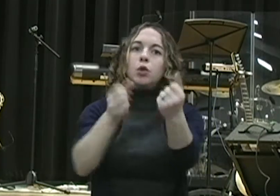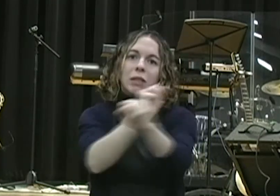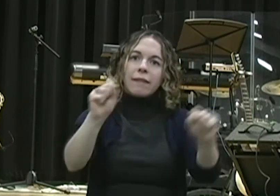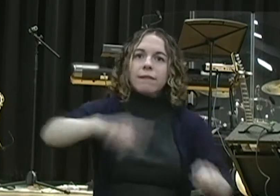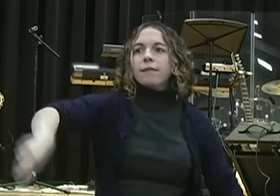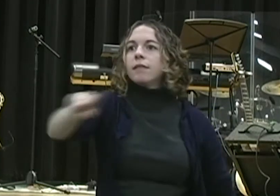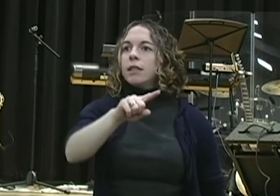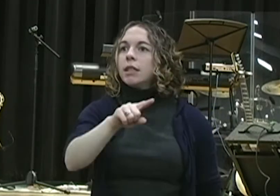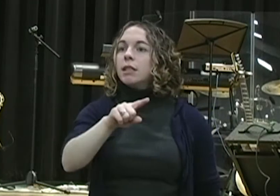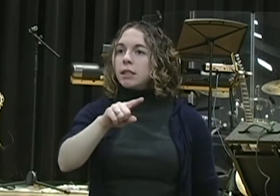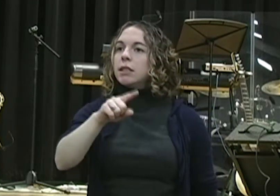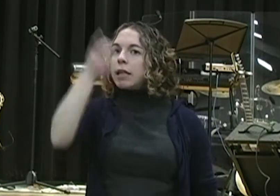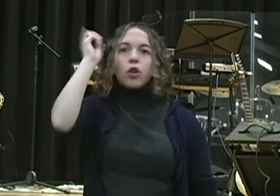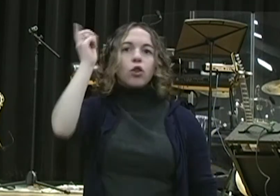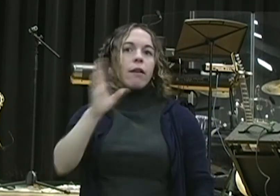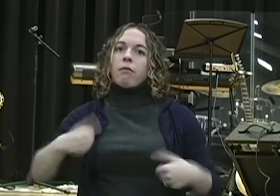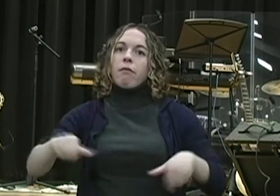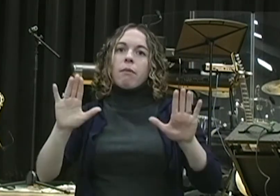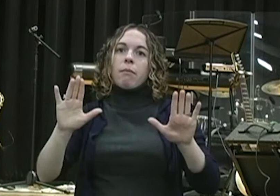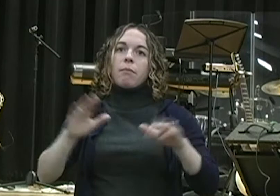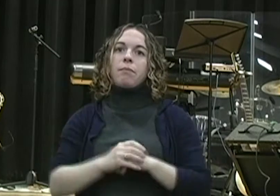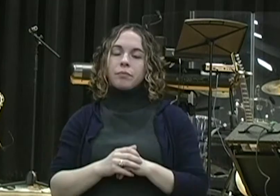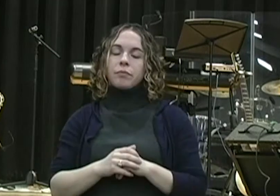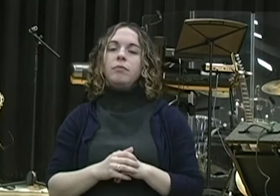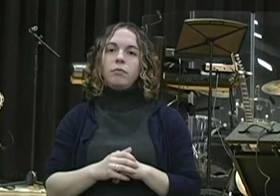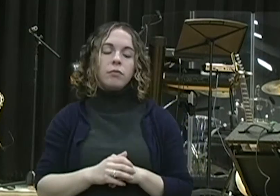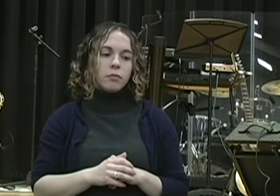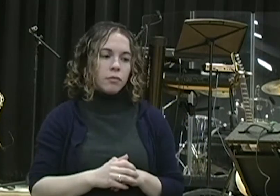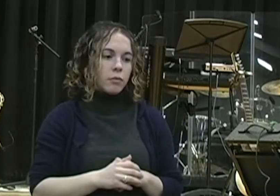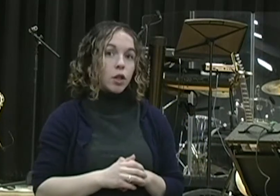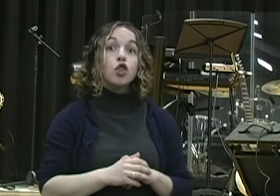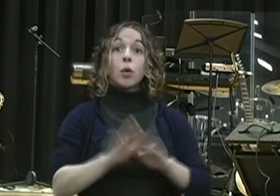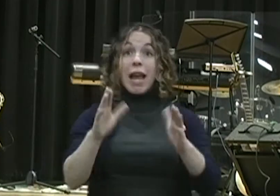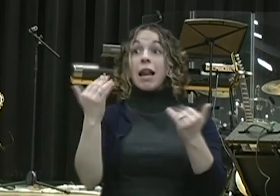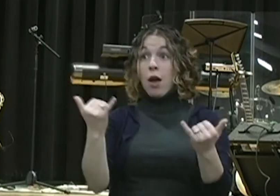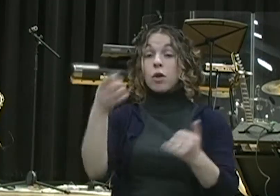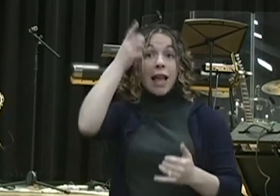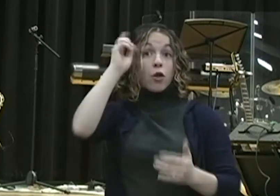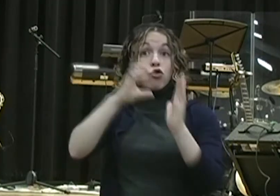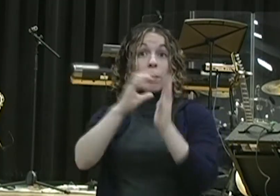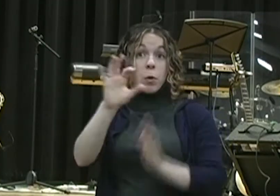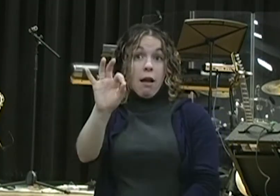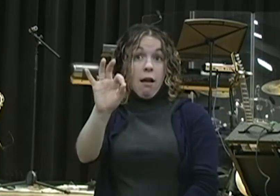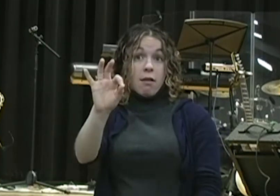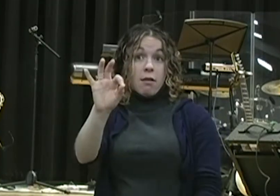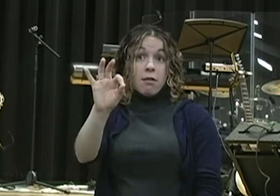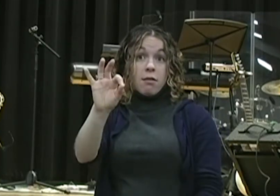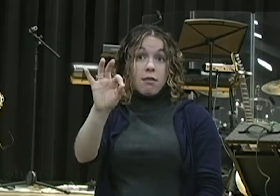Hallelujah. Hallelujah. Verse 3, going back to Daniel chapter 9. This is his reaction, finding out that the deliverance come.